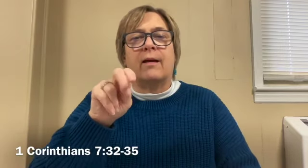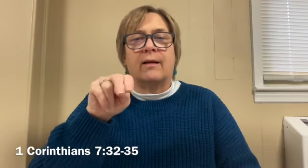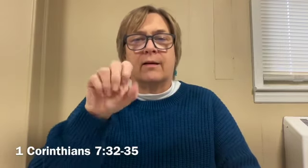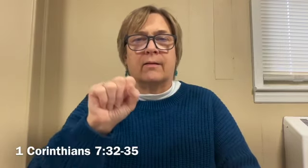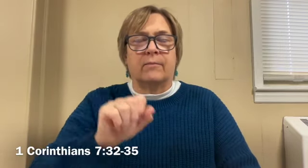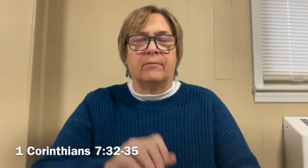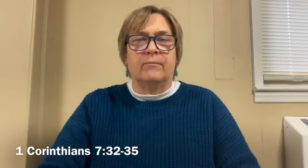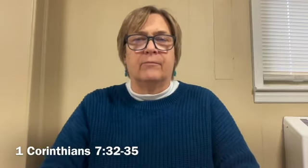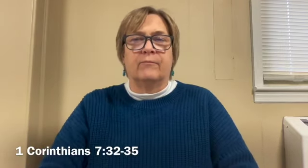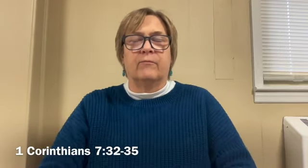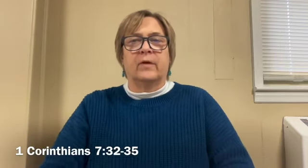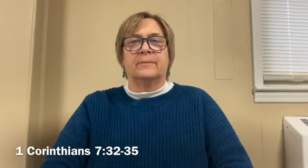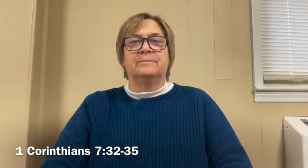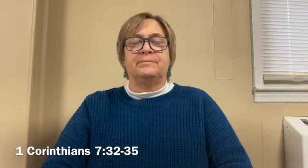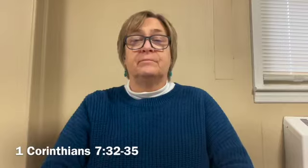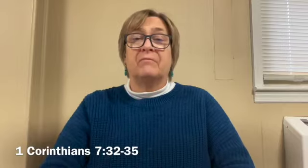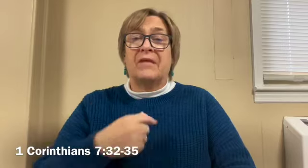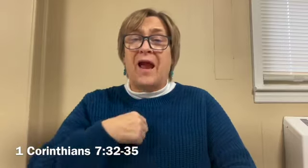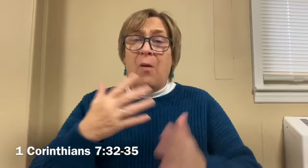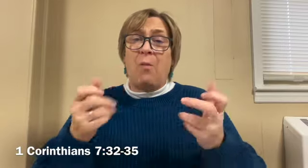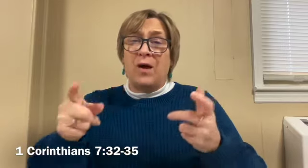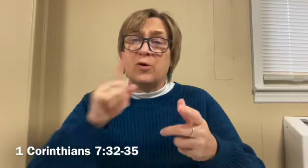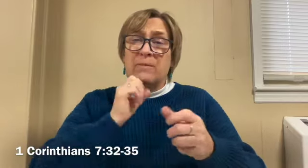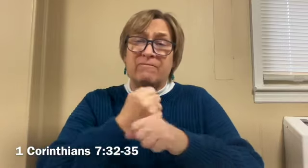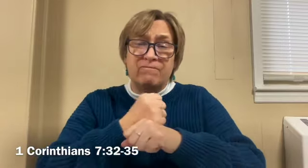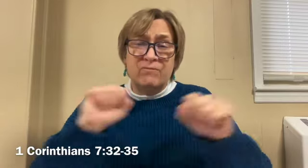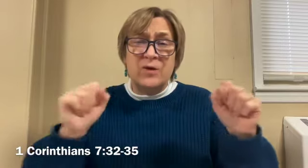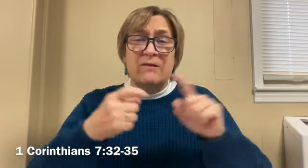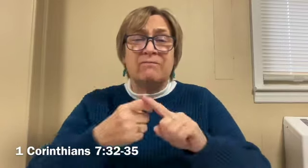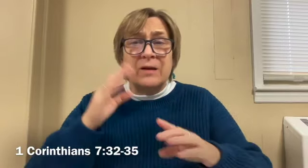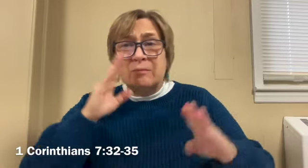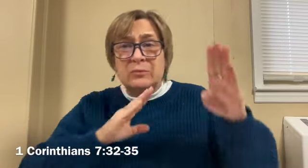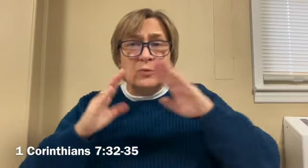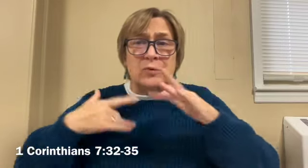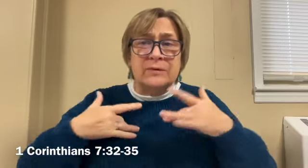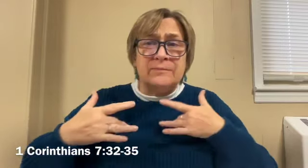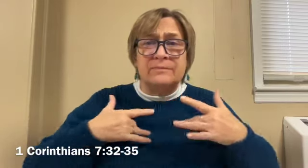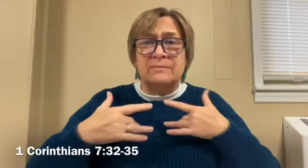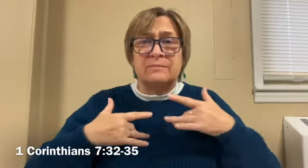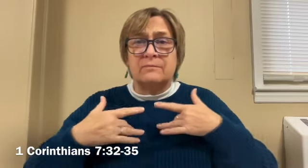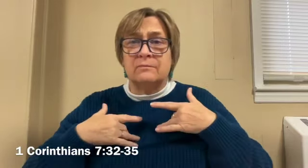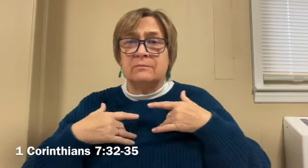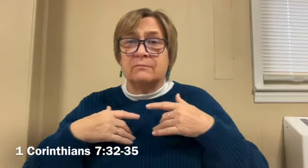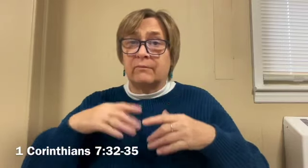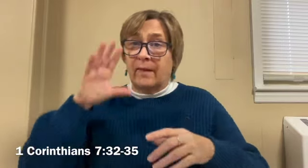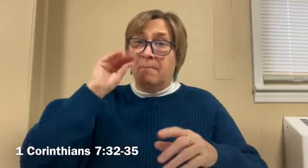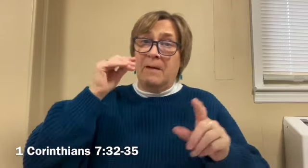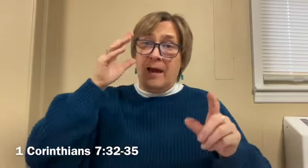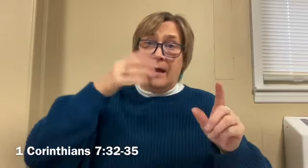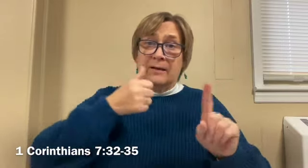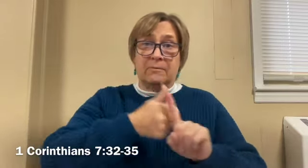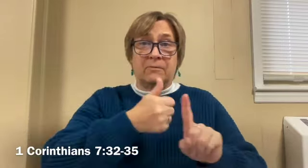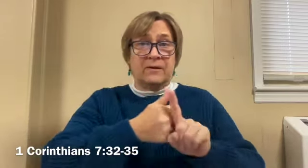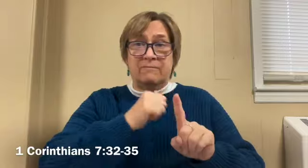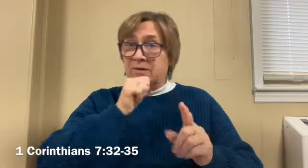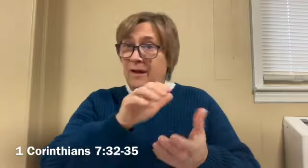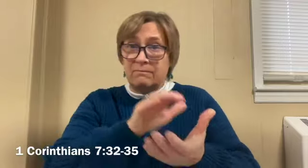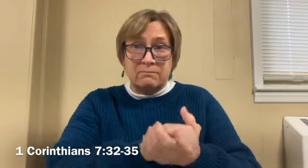brothers and sisters I'd like you to be free of anxieties